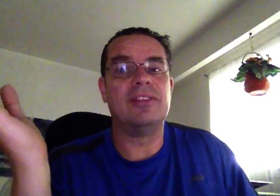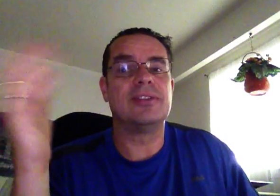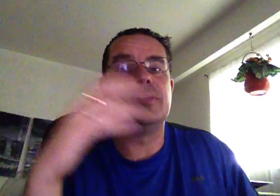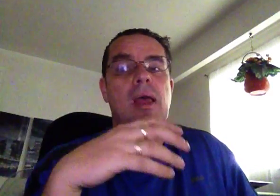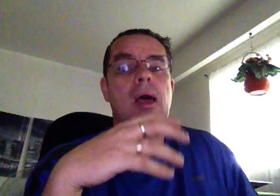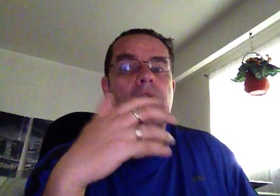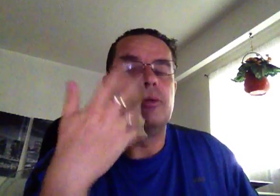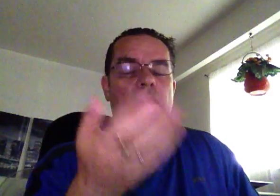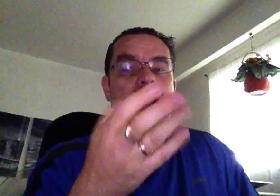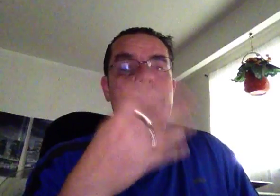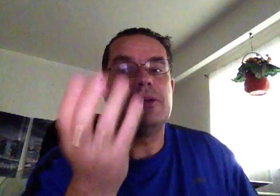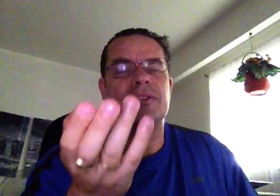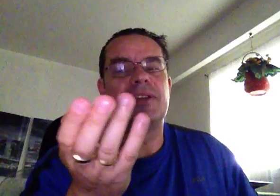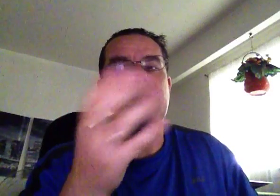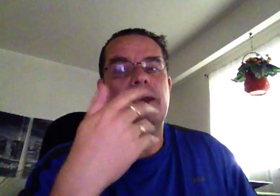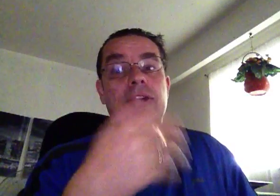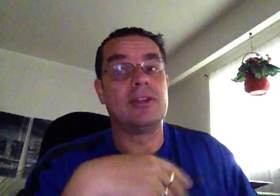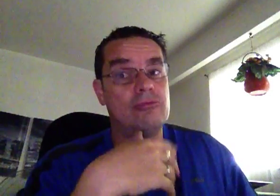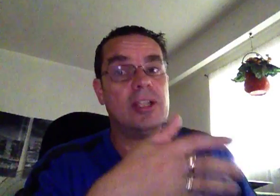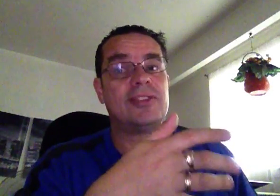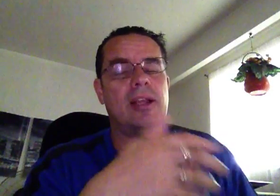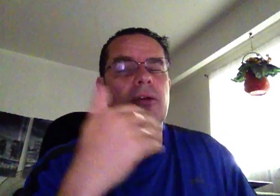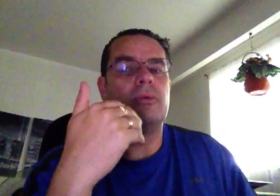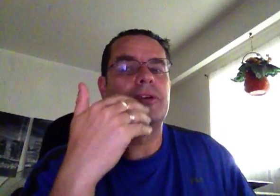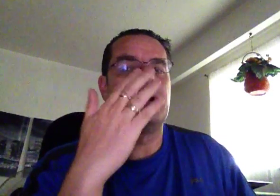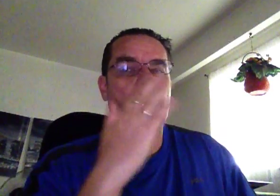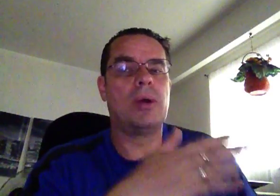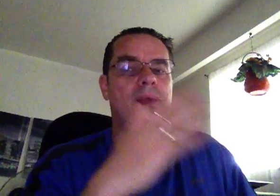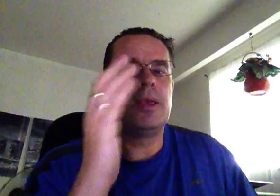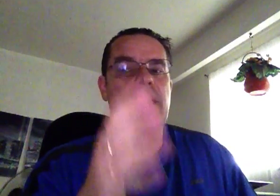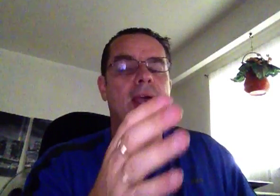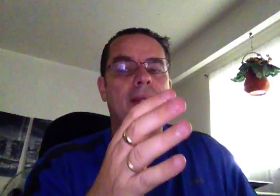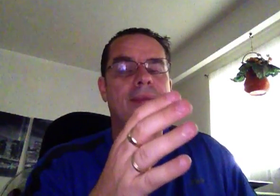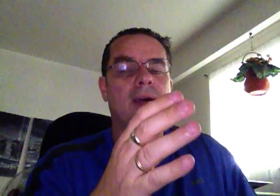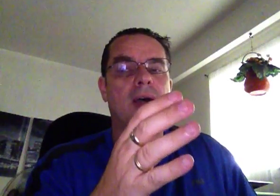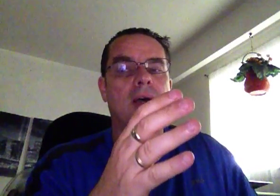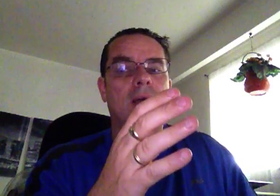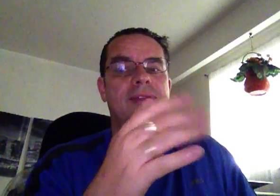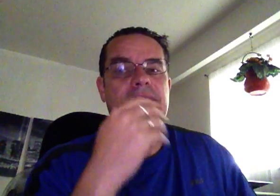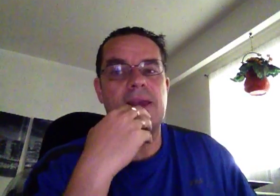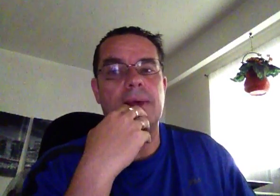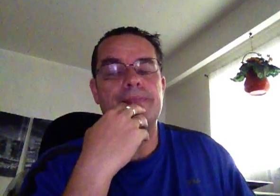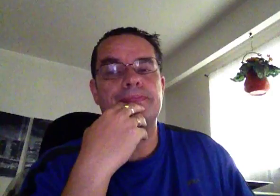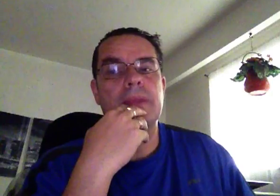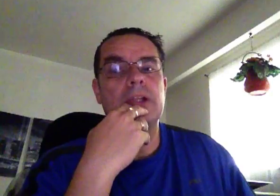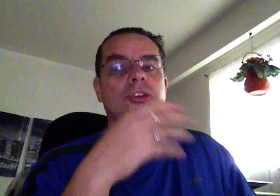obviously. When you automate, you can scale it, and you can really scale it when you're at one minute and tick data. So,